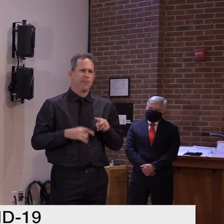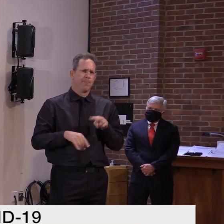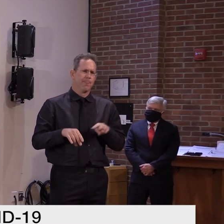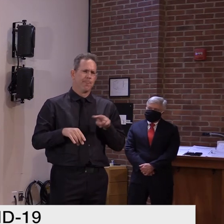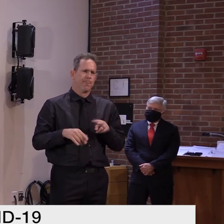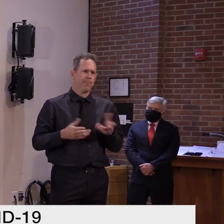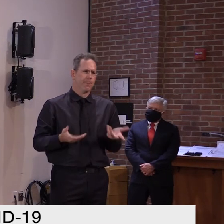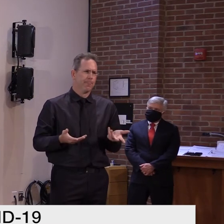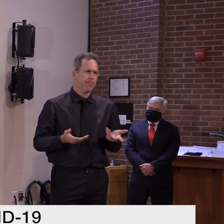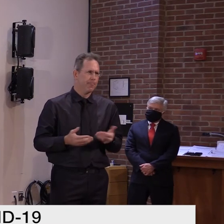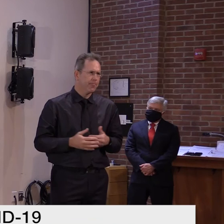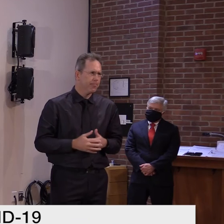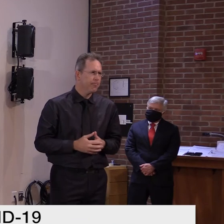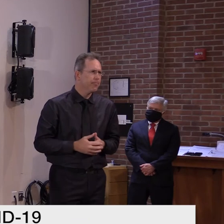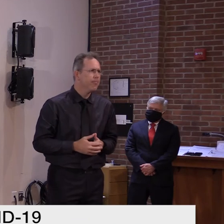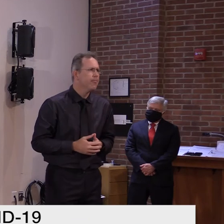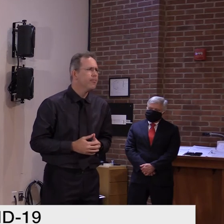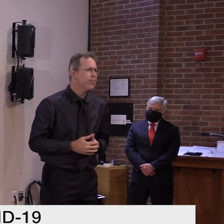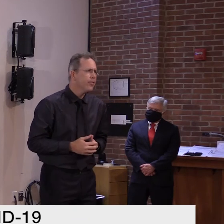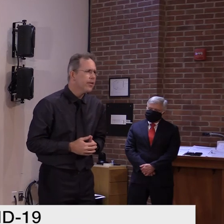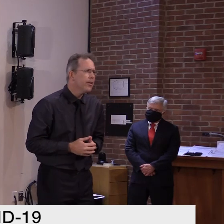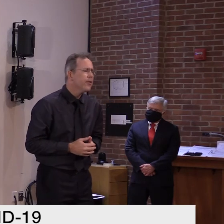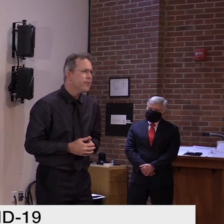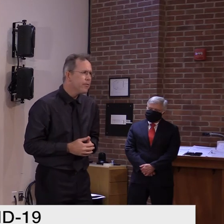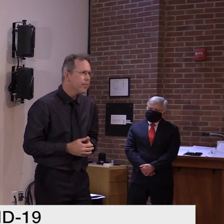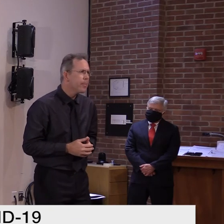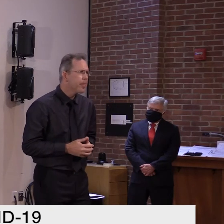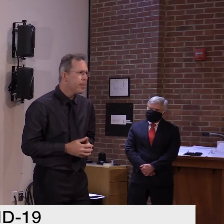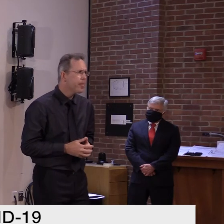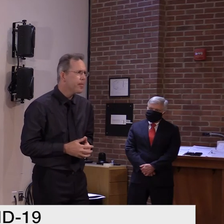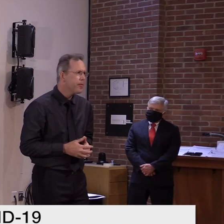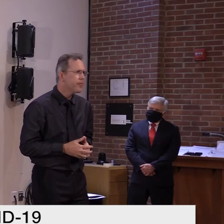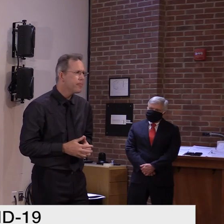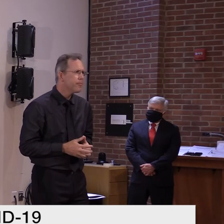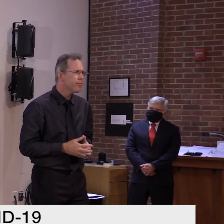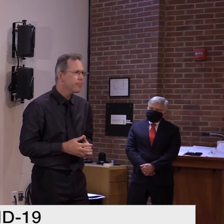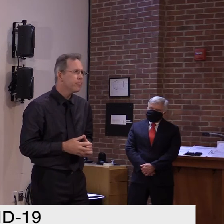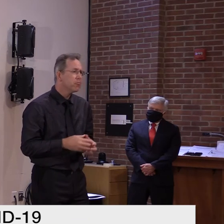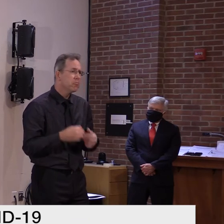protocols, like maintaining distance, masking, staying outside,